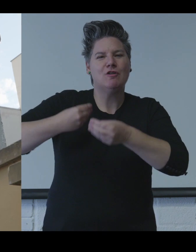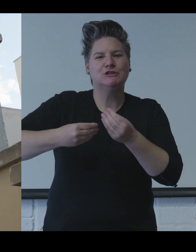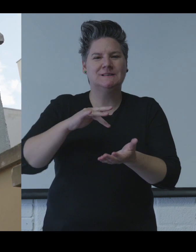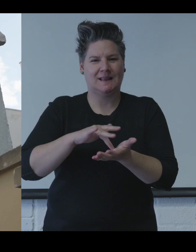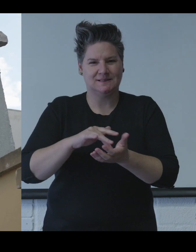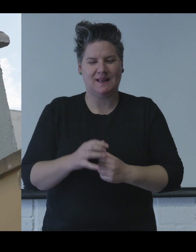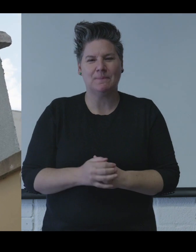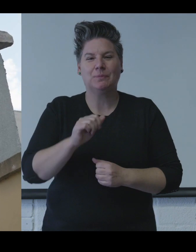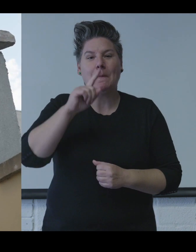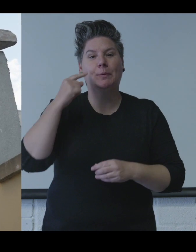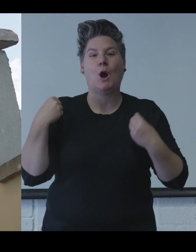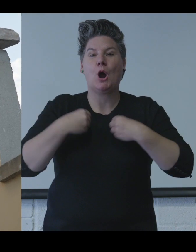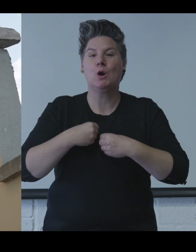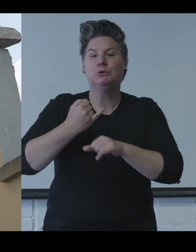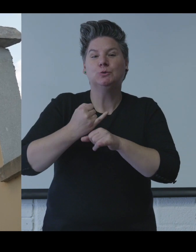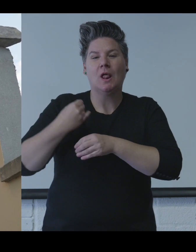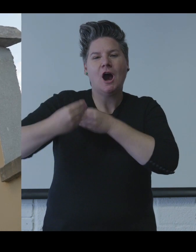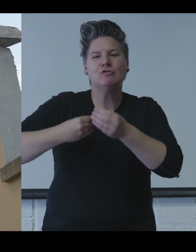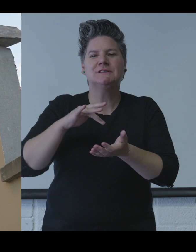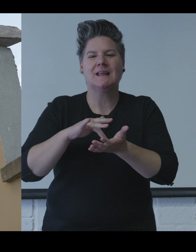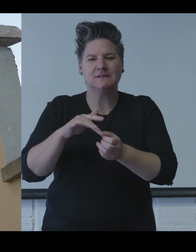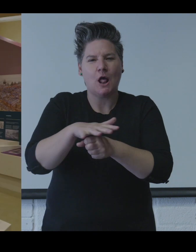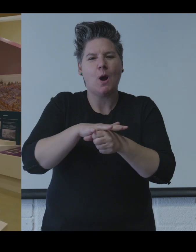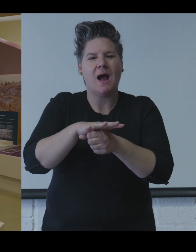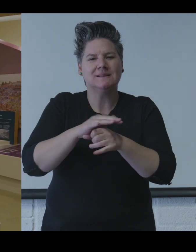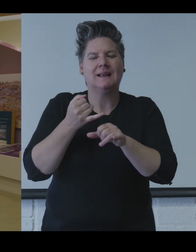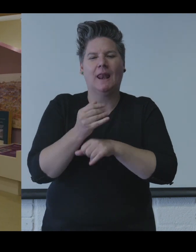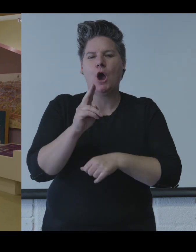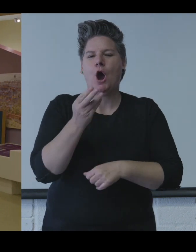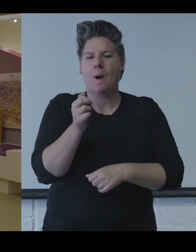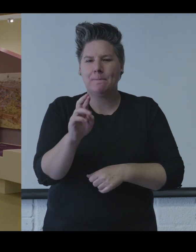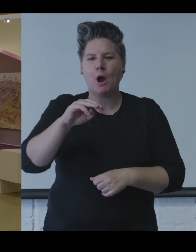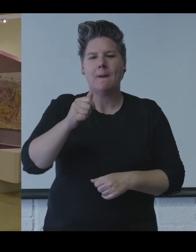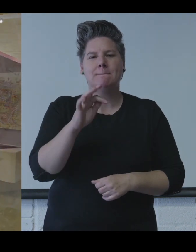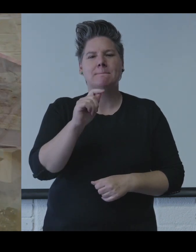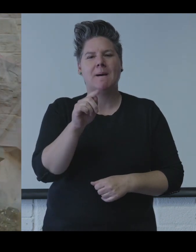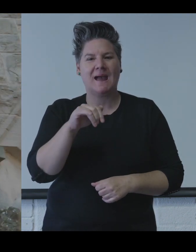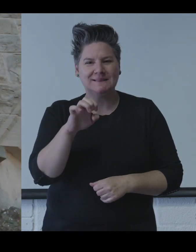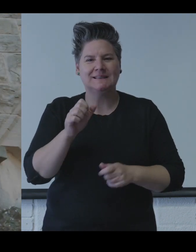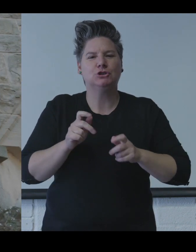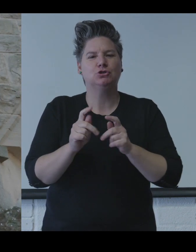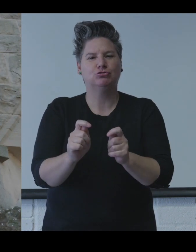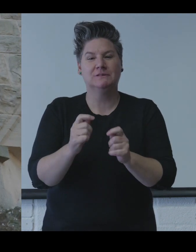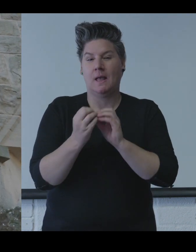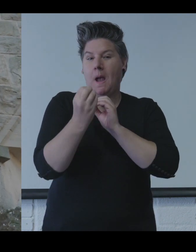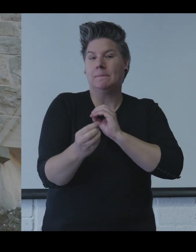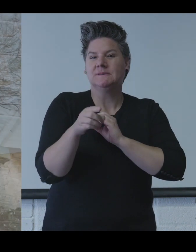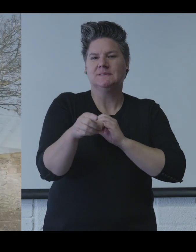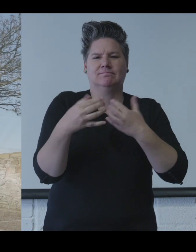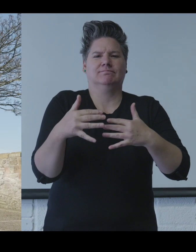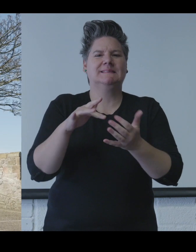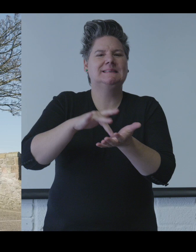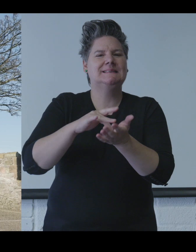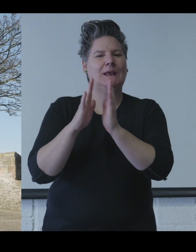Welcome to the Bluecoat School Heritage Centre. The Bluecoat School Heritage Centre is located in Upper Magazine Street